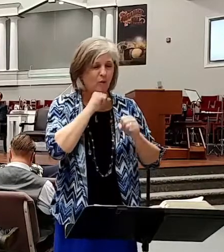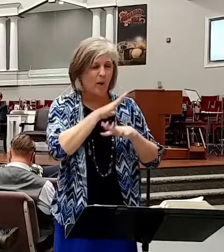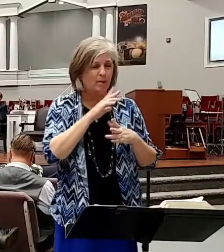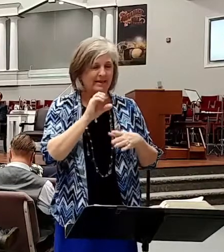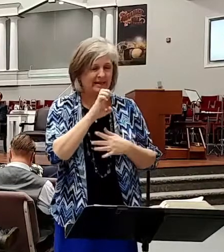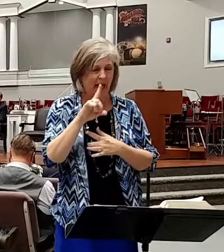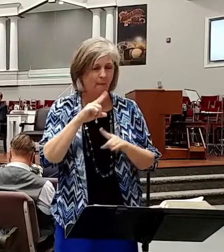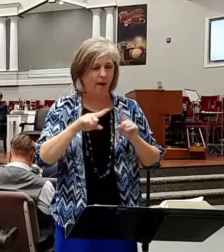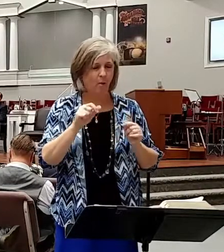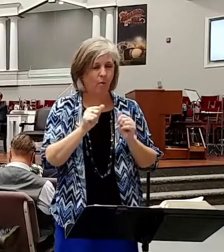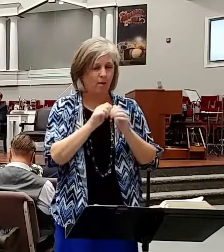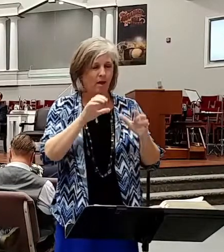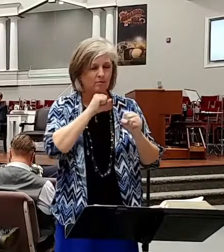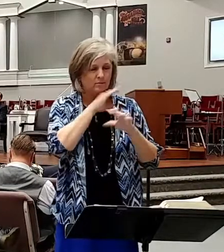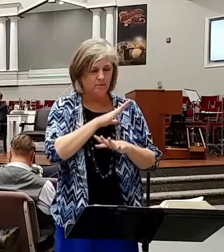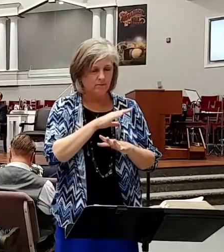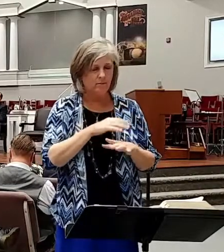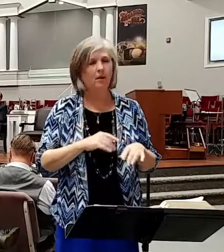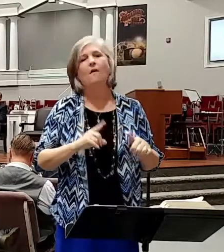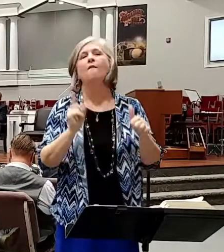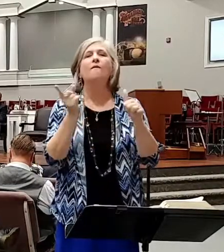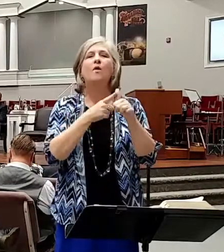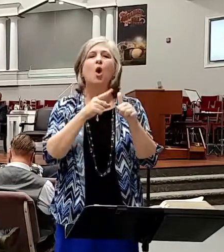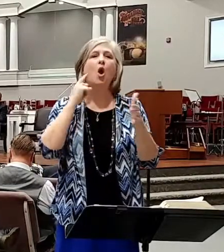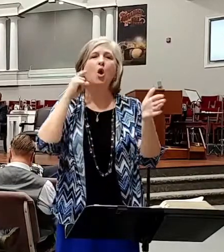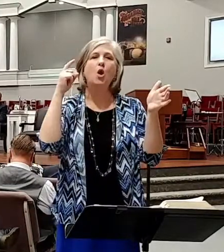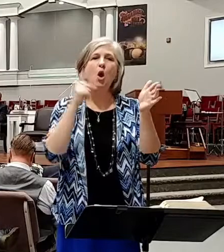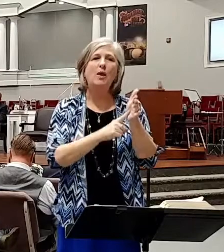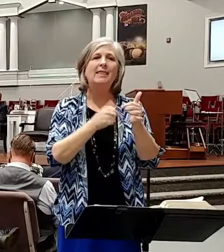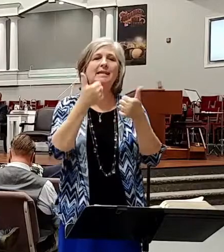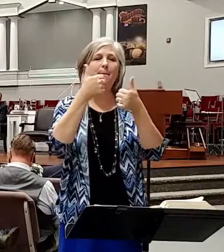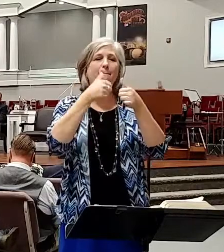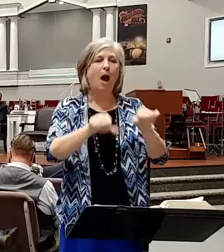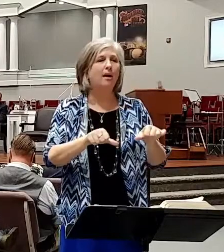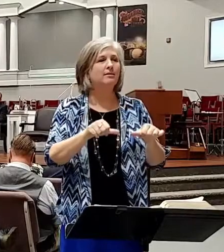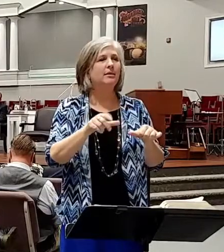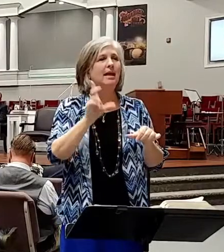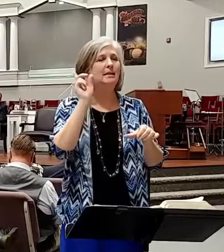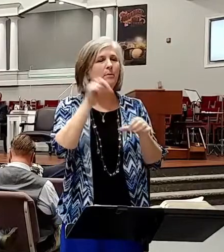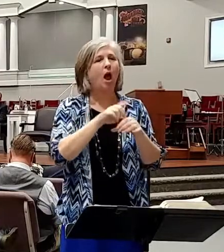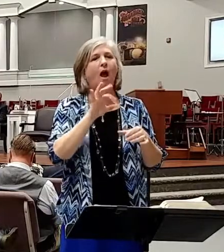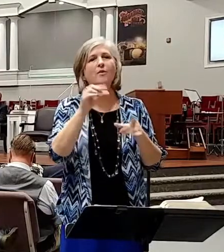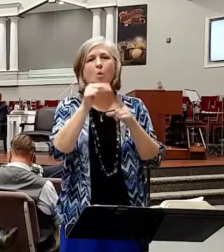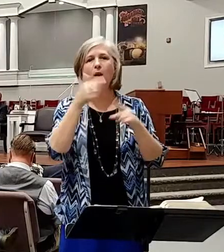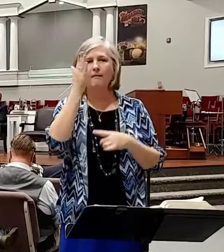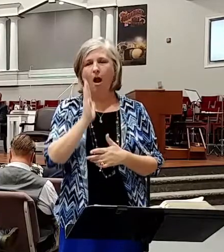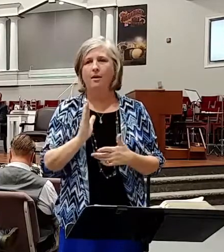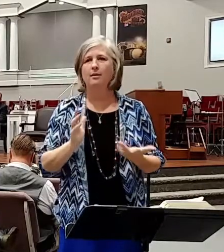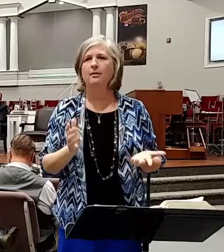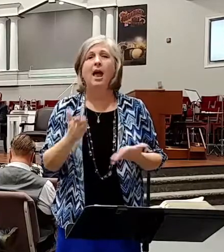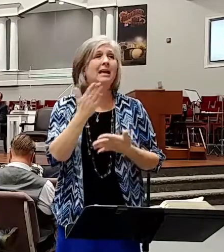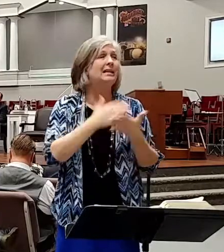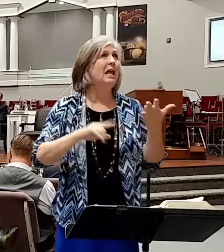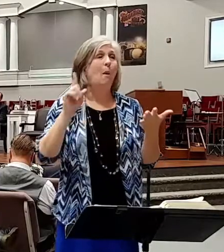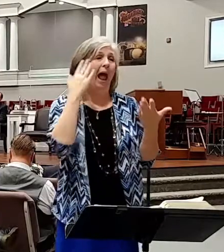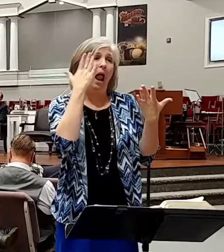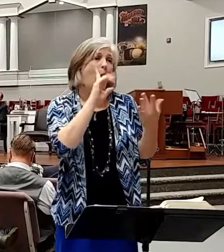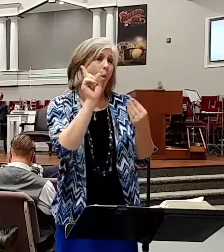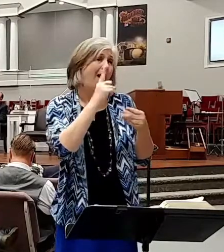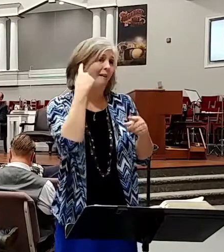notice with me, the deposit, the deposit of the Word of God. Somewhere, I don't know where it was for you, I'm not real